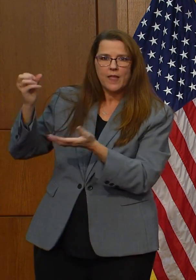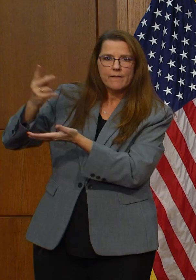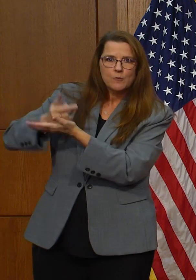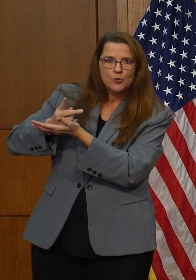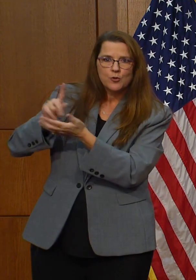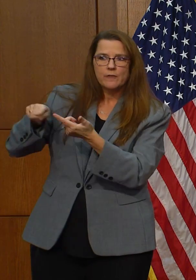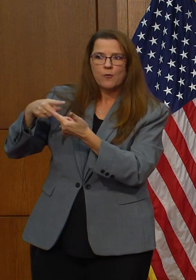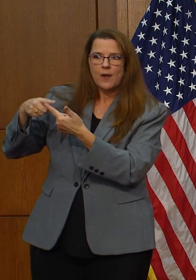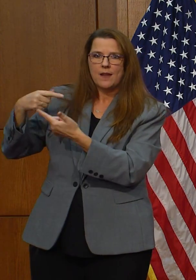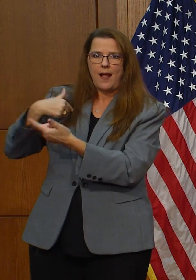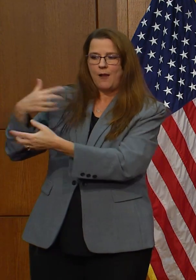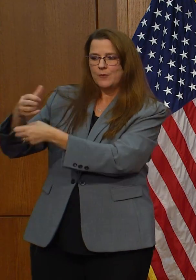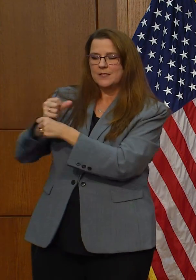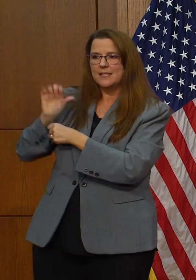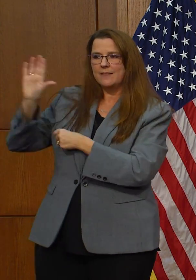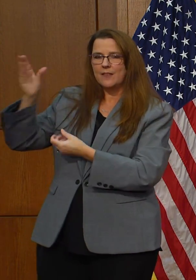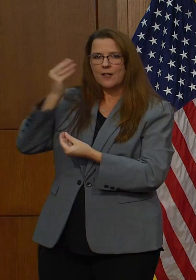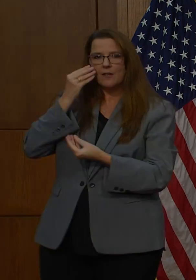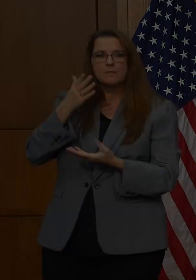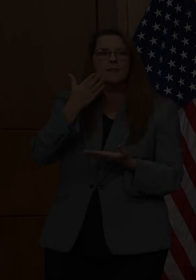to my desk. So thank you, and I'll be glad to take your questions.